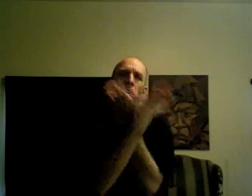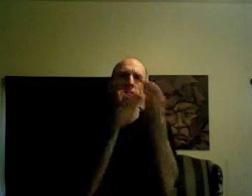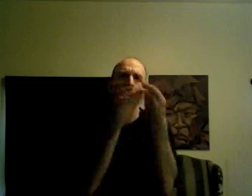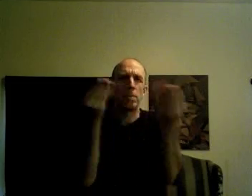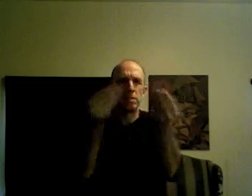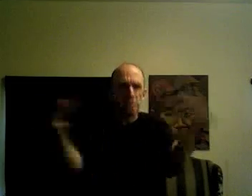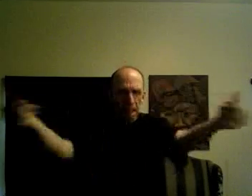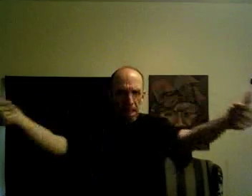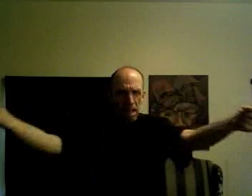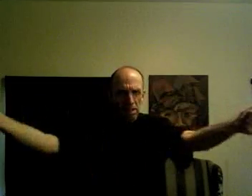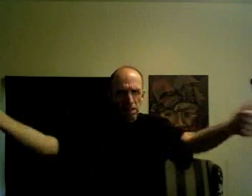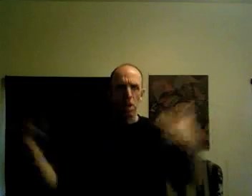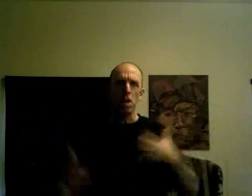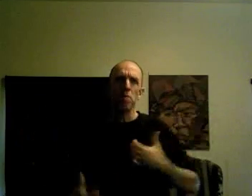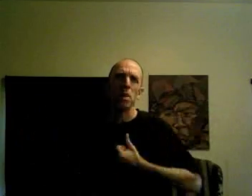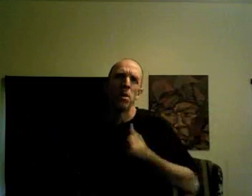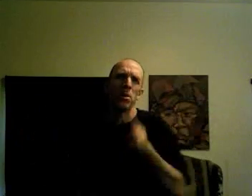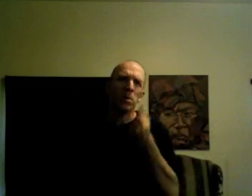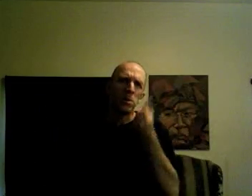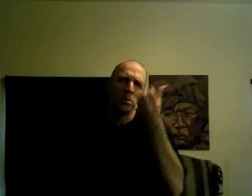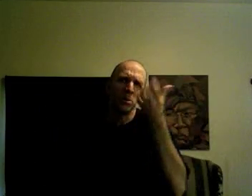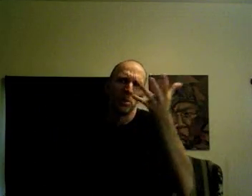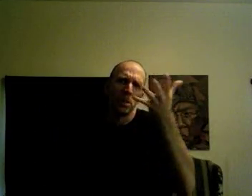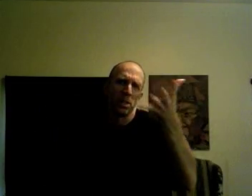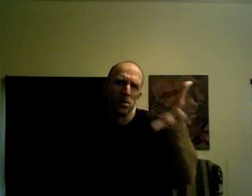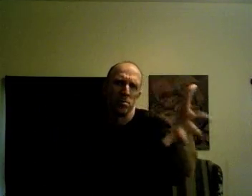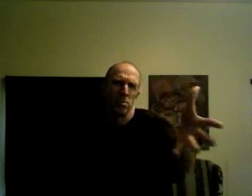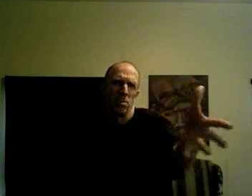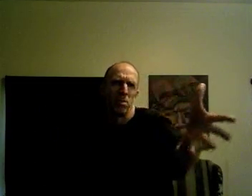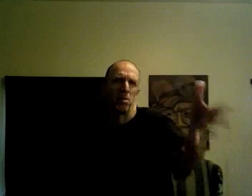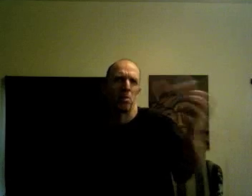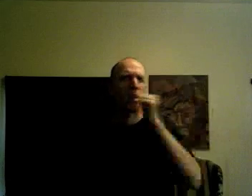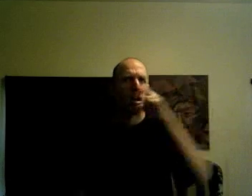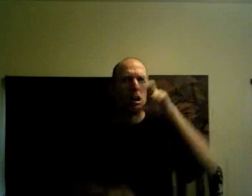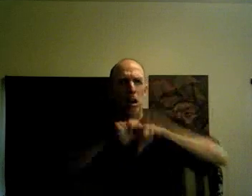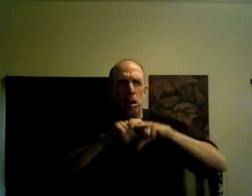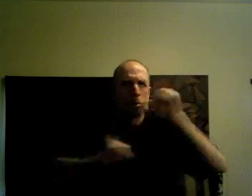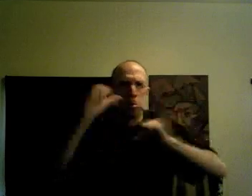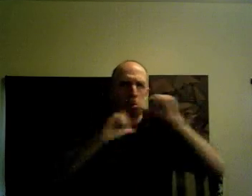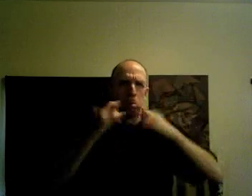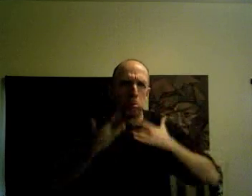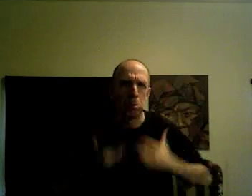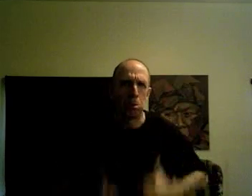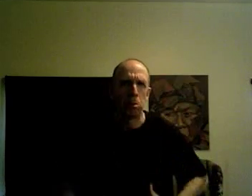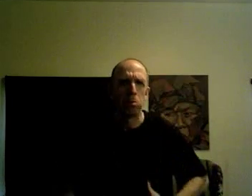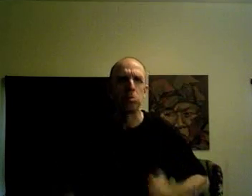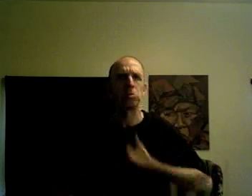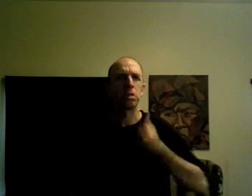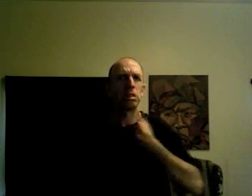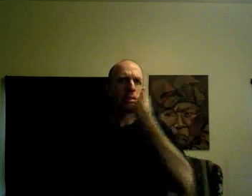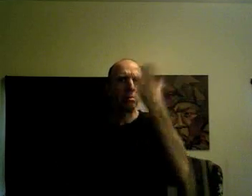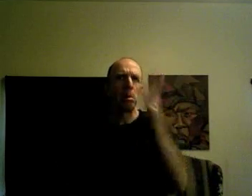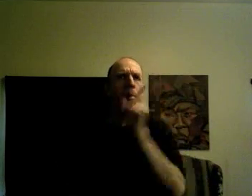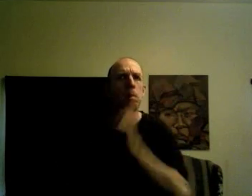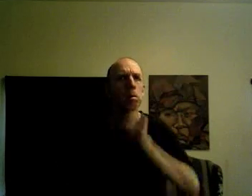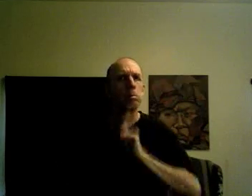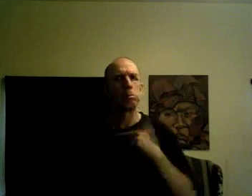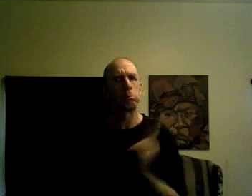absent. Pottery is the bar blues. Pottery is the loneliness blues.